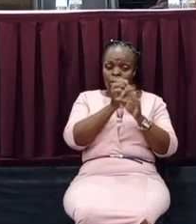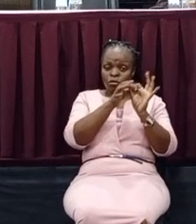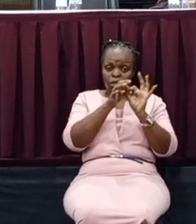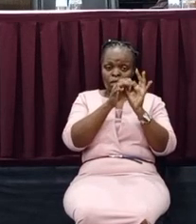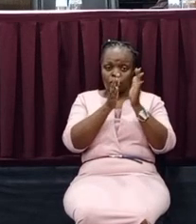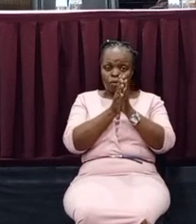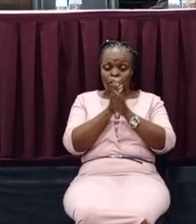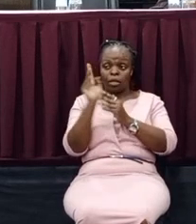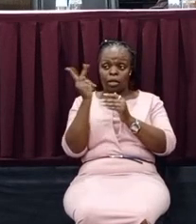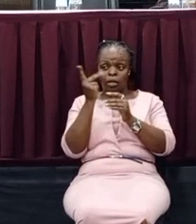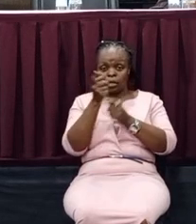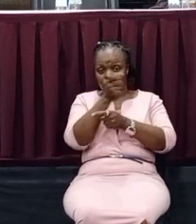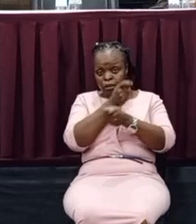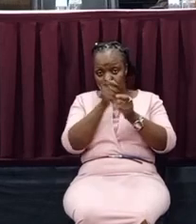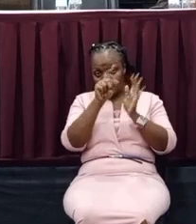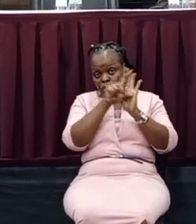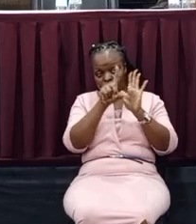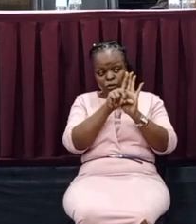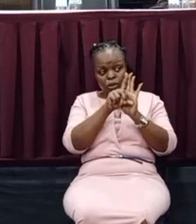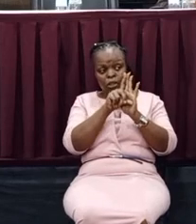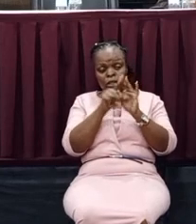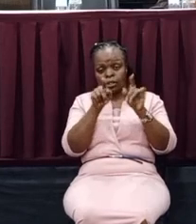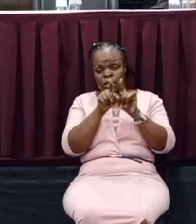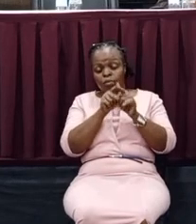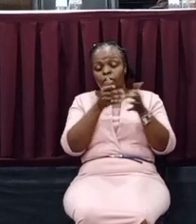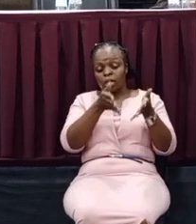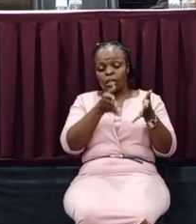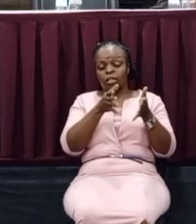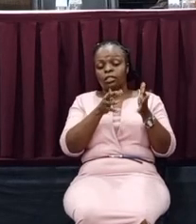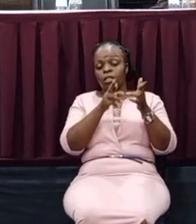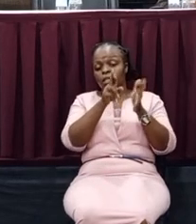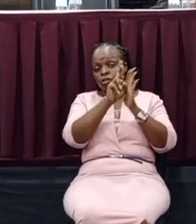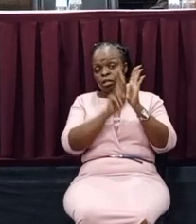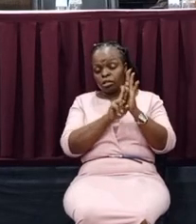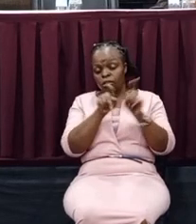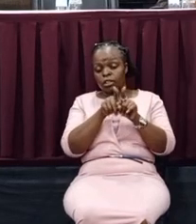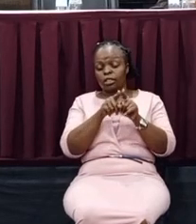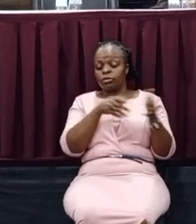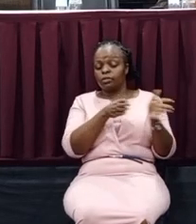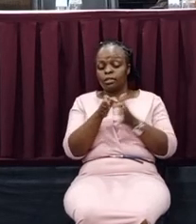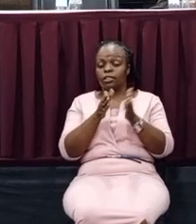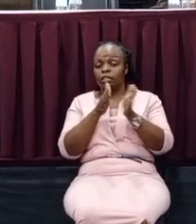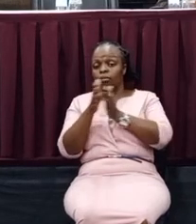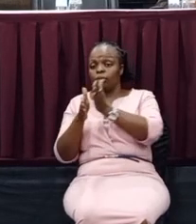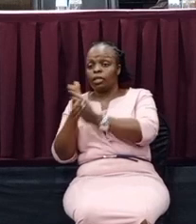laws and the current regulations and the strategic plan which we are about